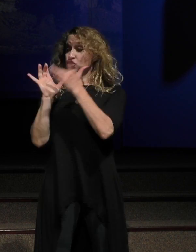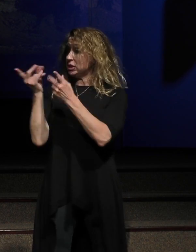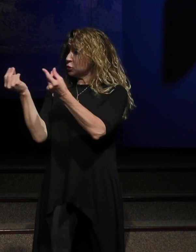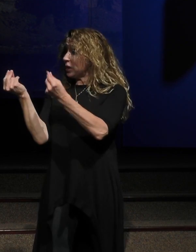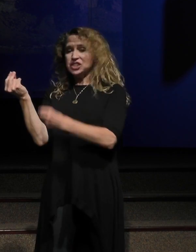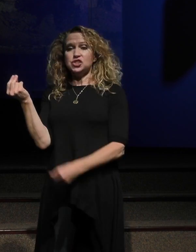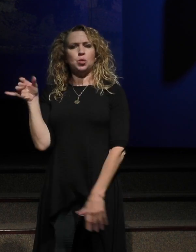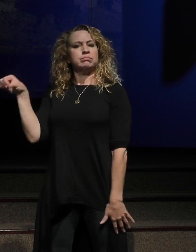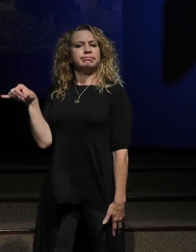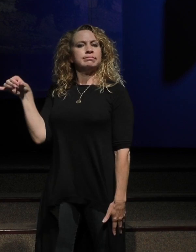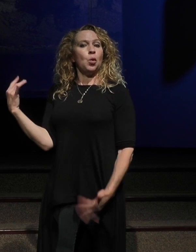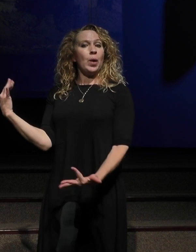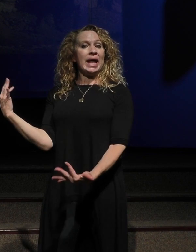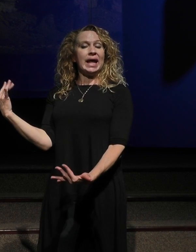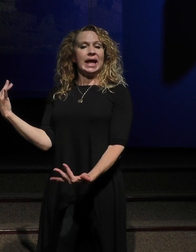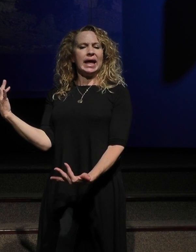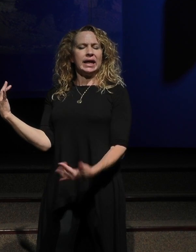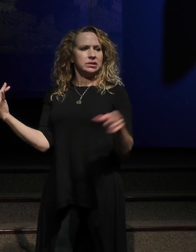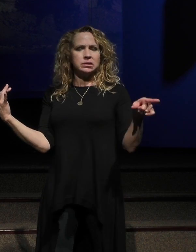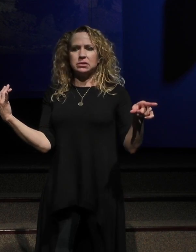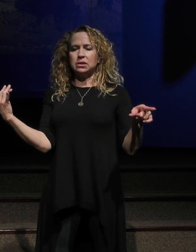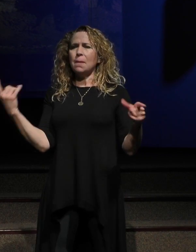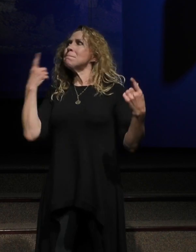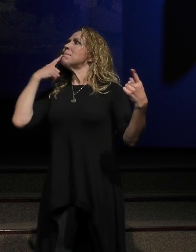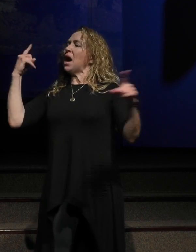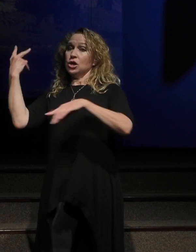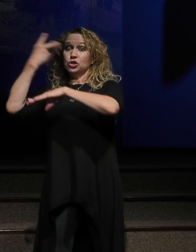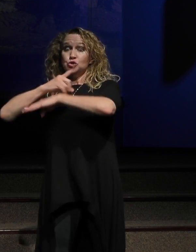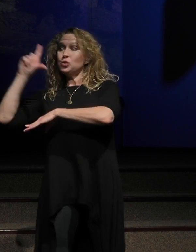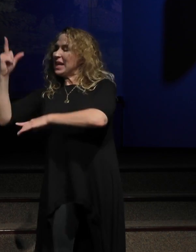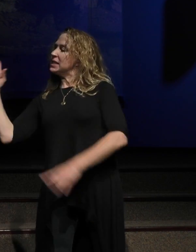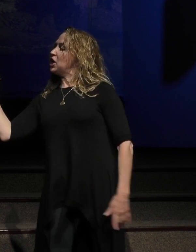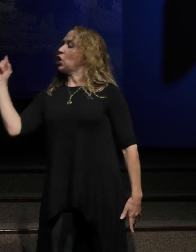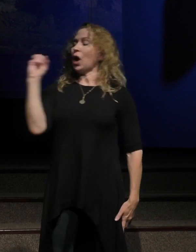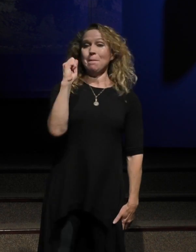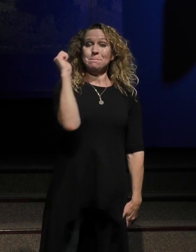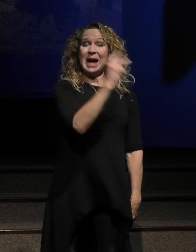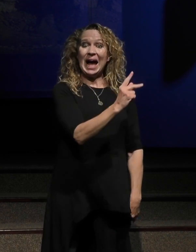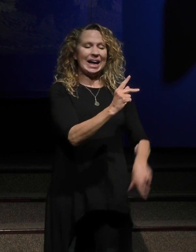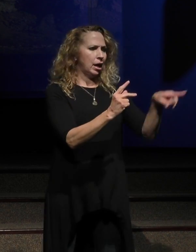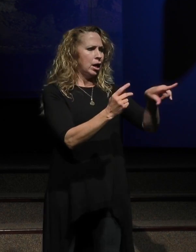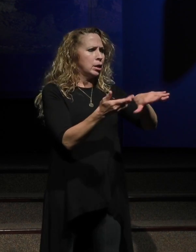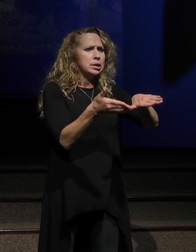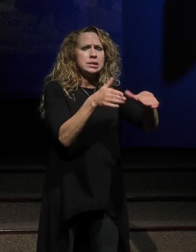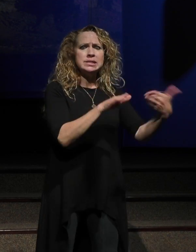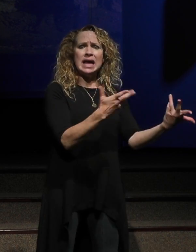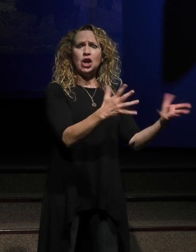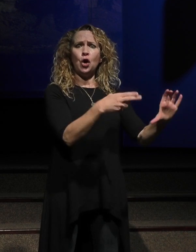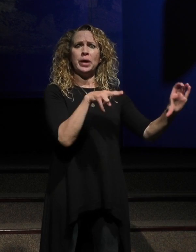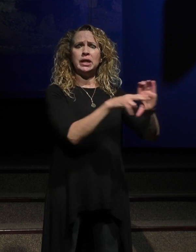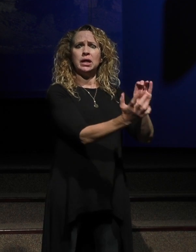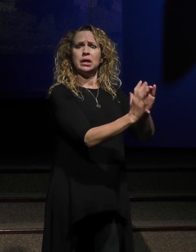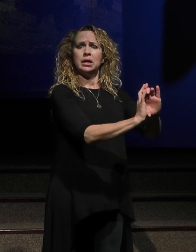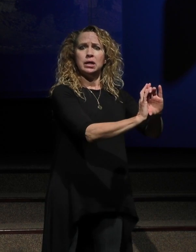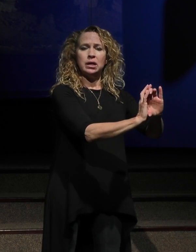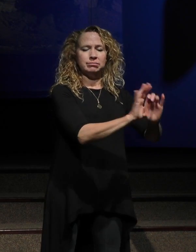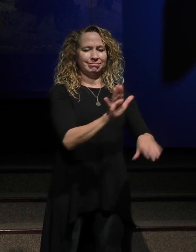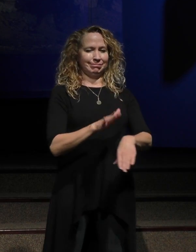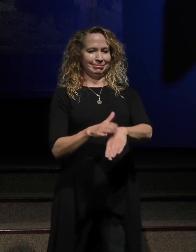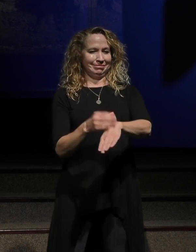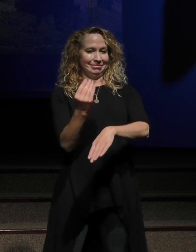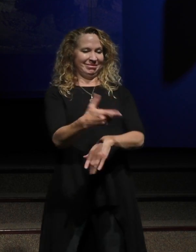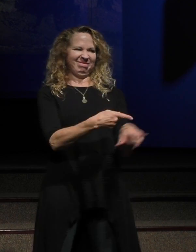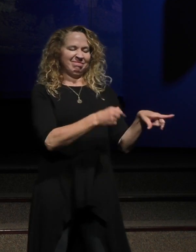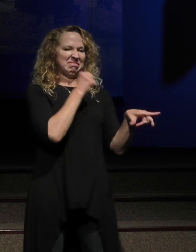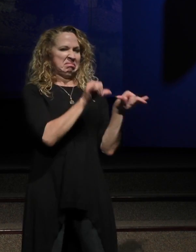to Lazarus's house, Lazarus is dead. I'll give you the end of the story. Lazarus doesn't stay dead. And as I've